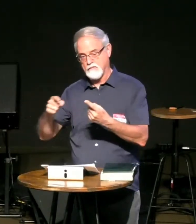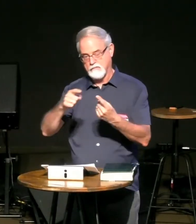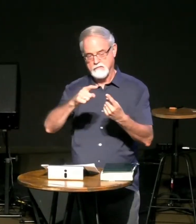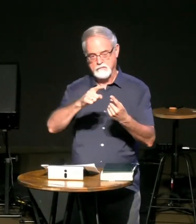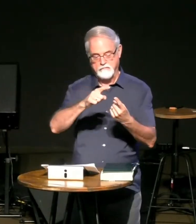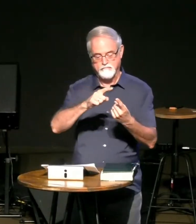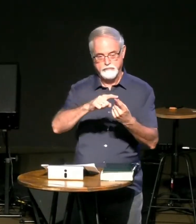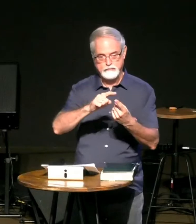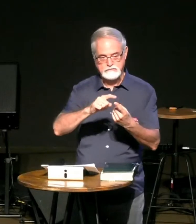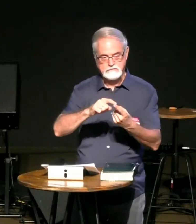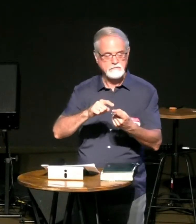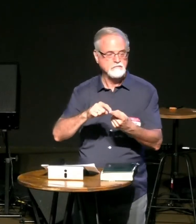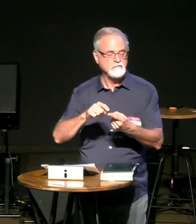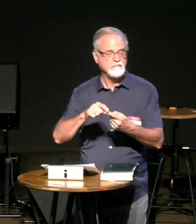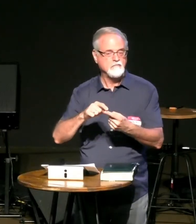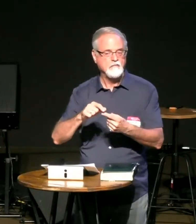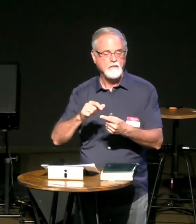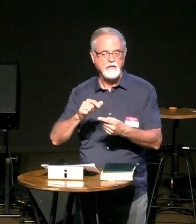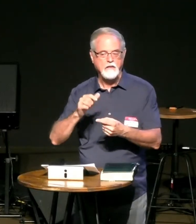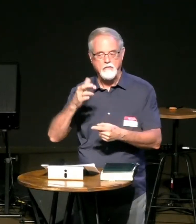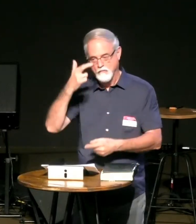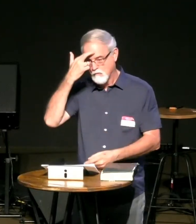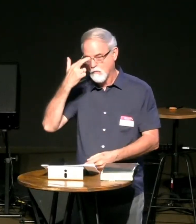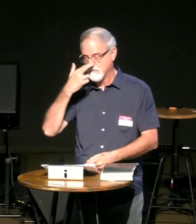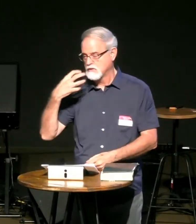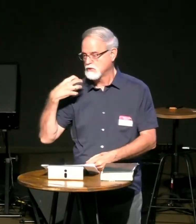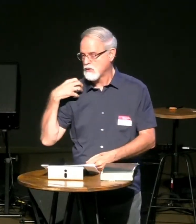and then he sends someone else a second time